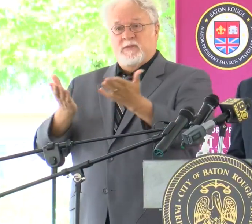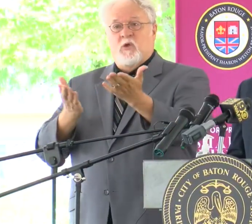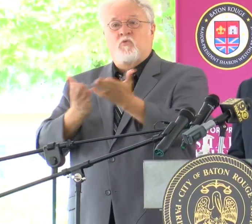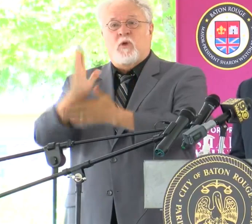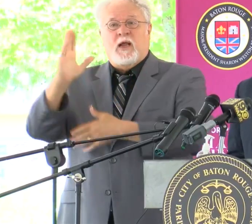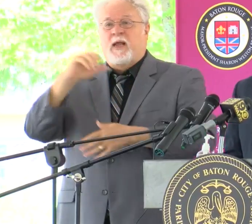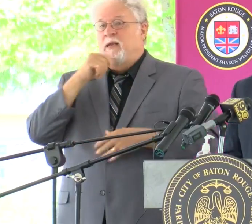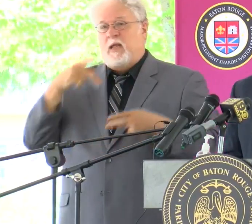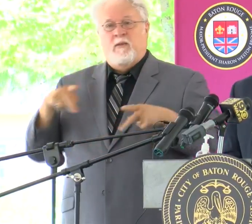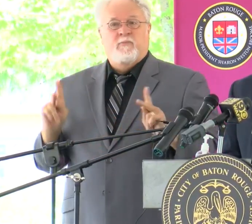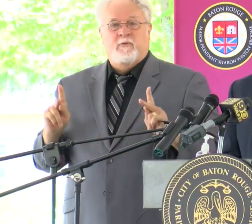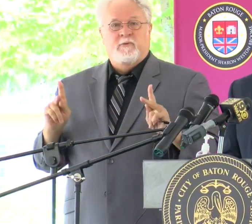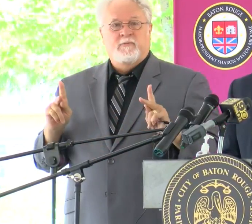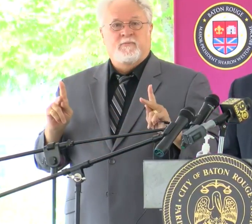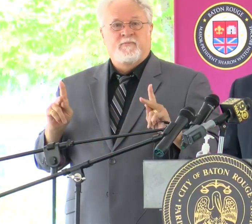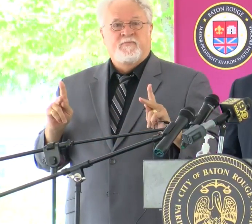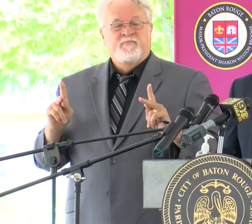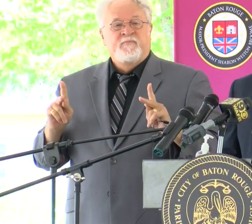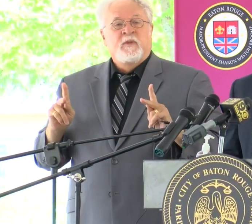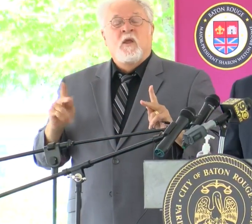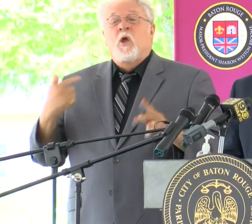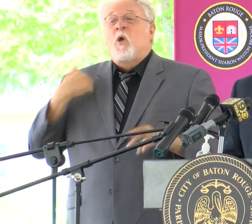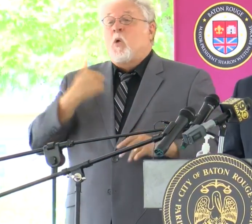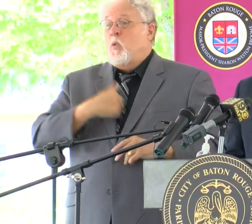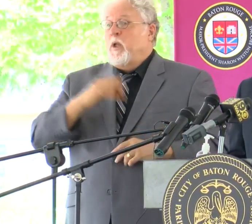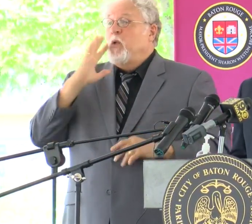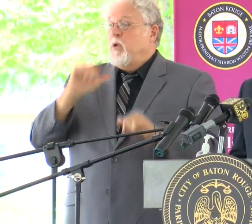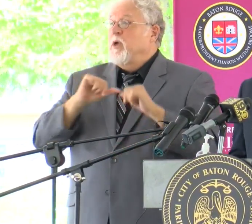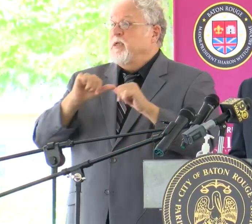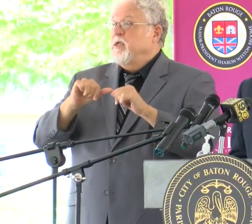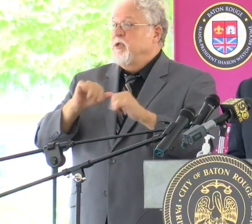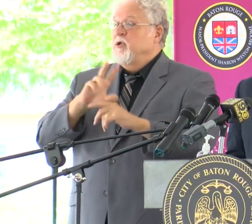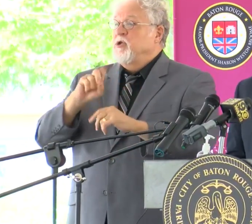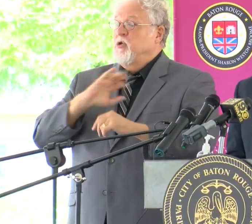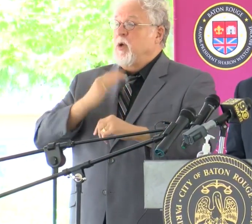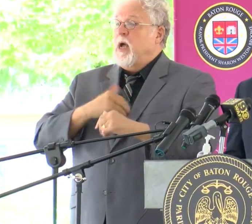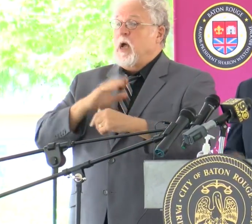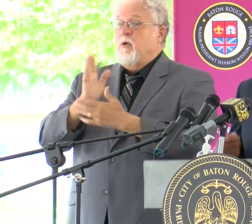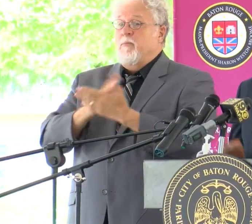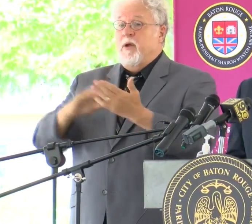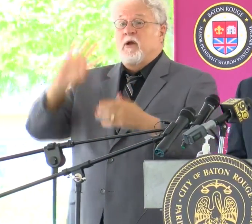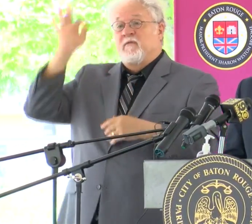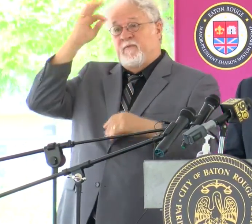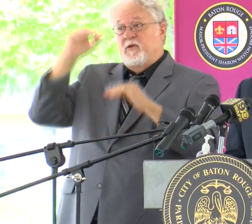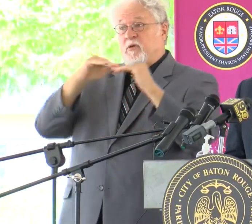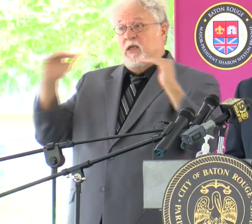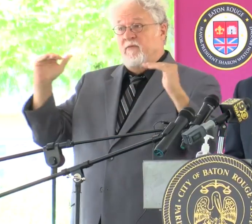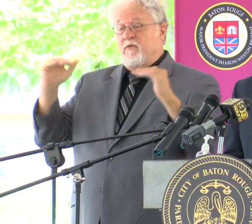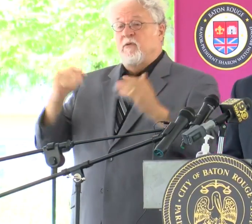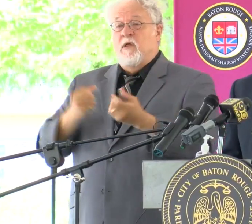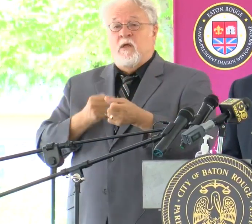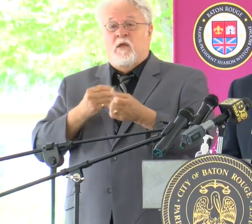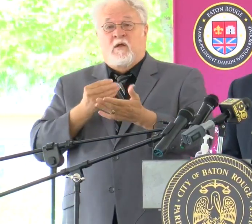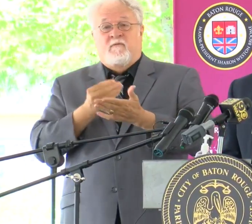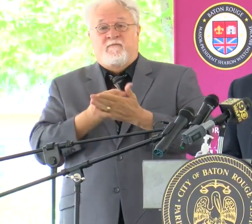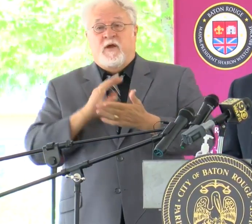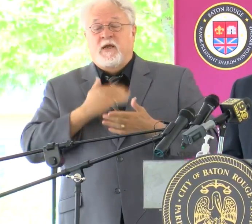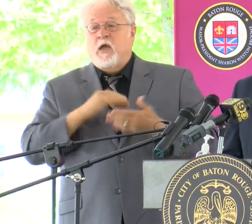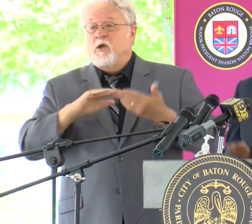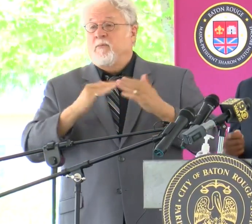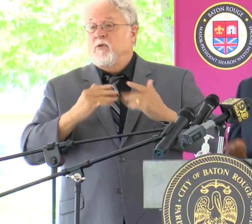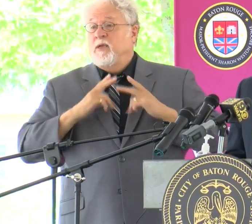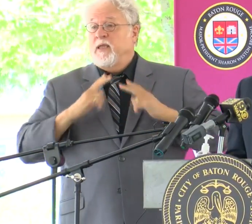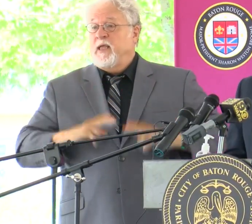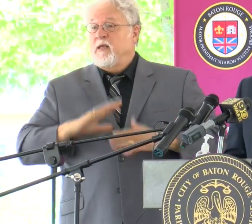not a privilege. And so we will continue to do our part on the federal level. We will continue to fund our community health